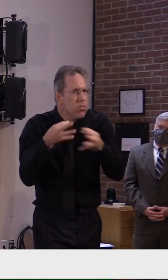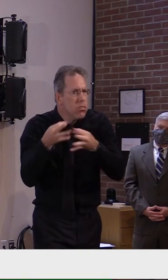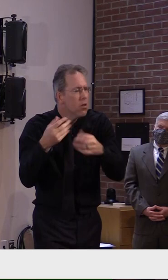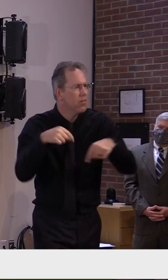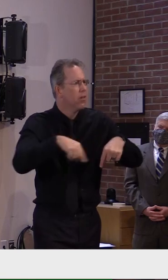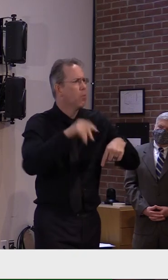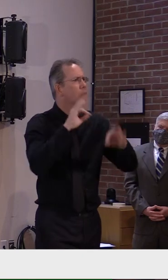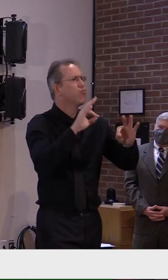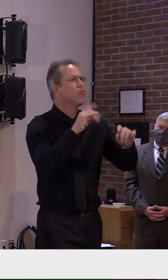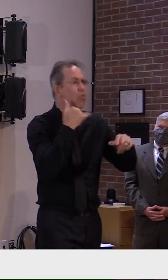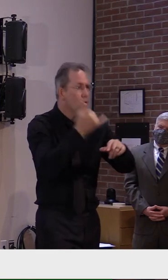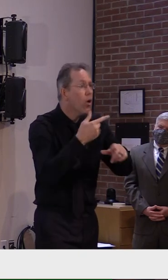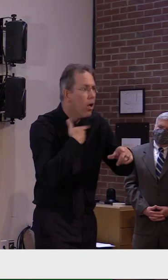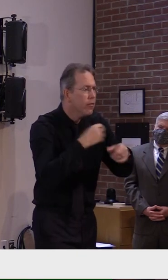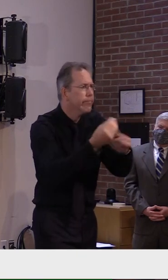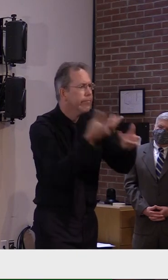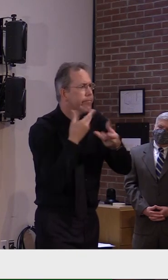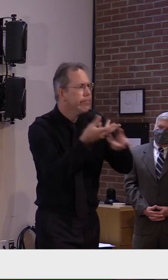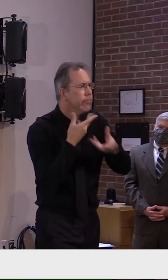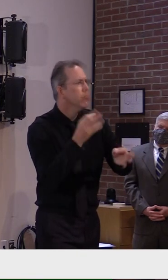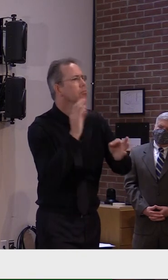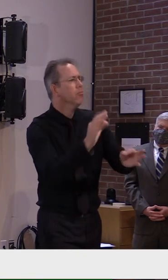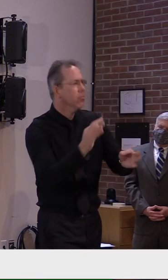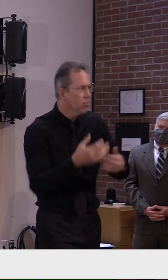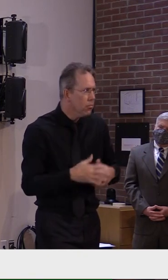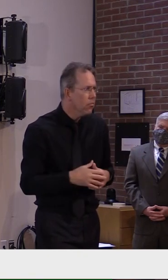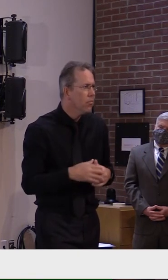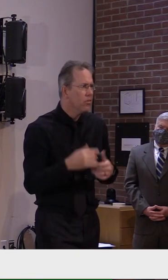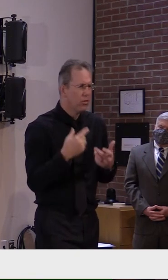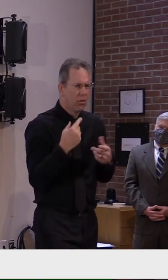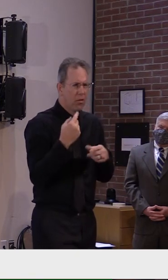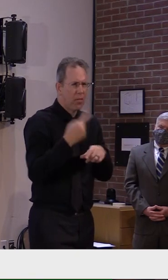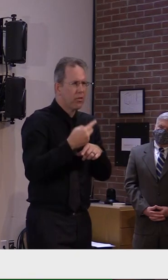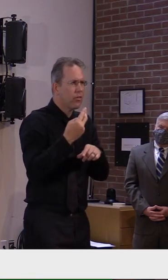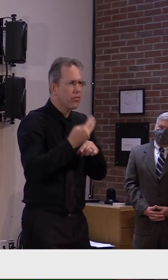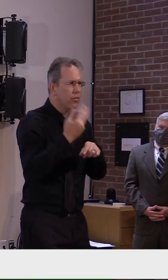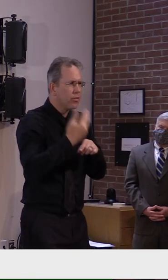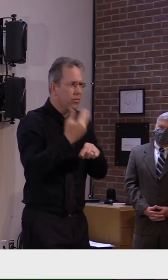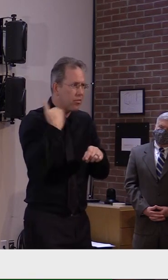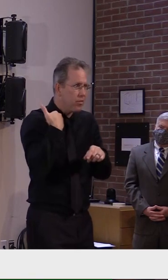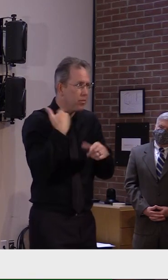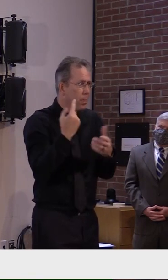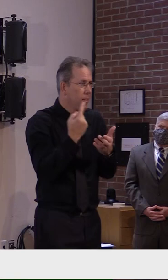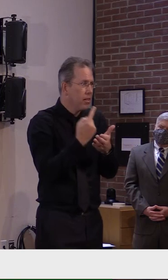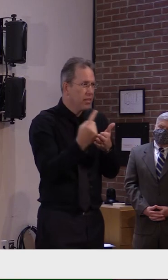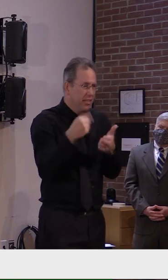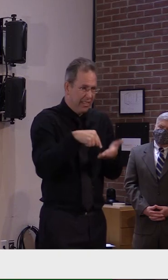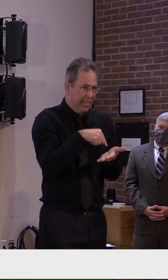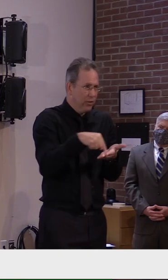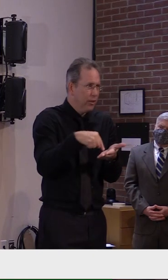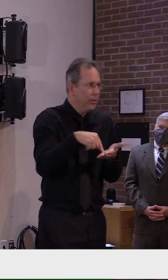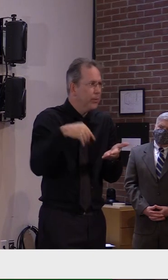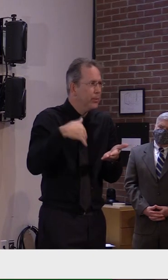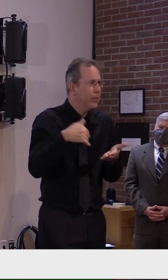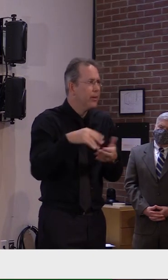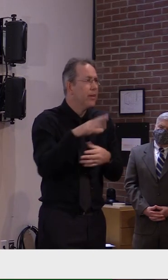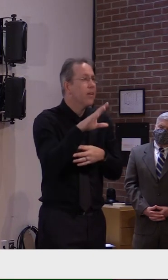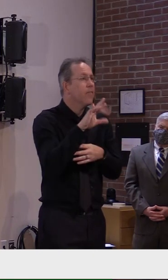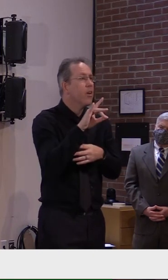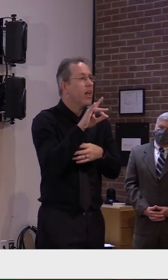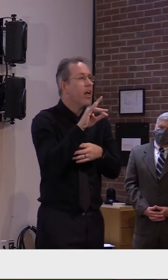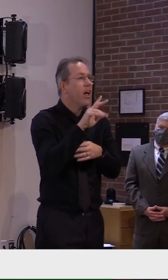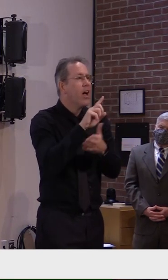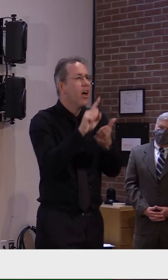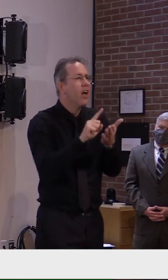literally had a doubling of our daily number of cases in a 48-hour period and then a further doubling